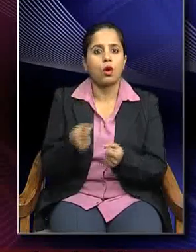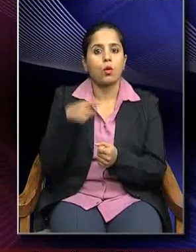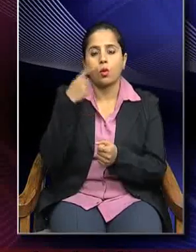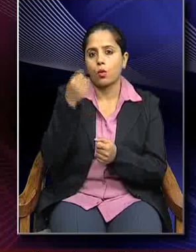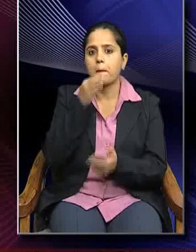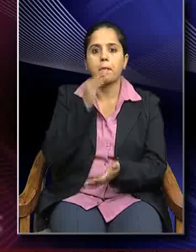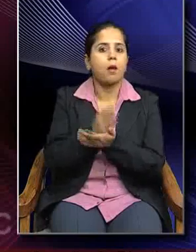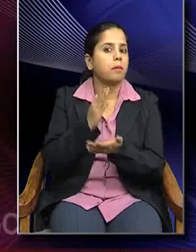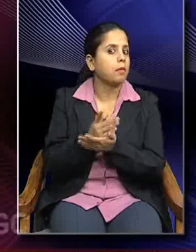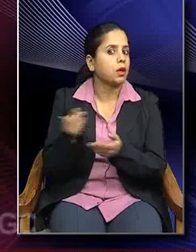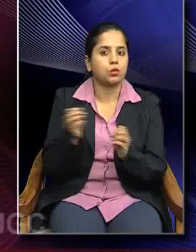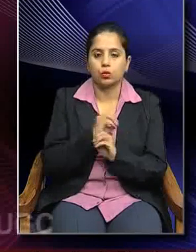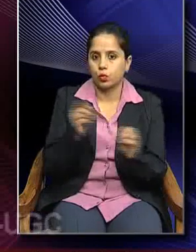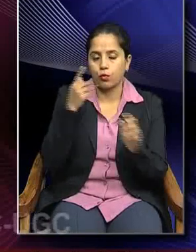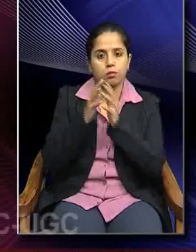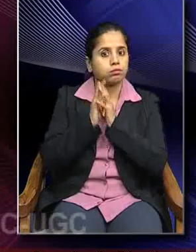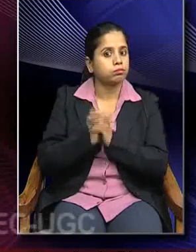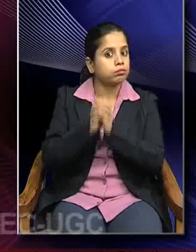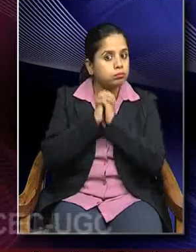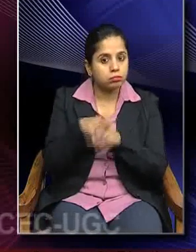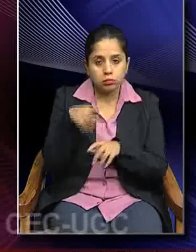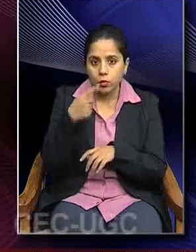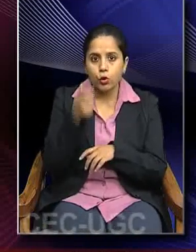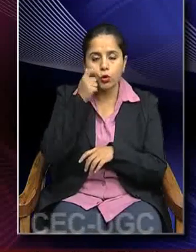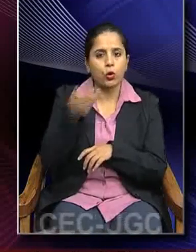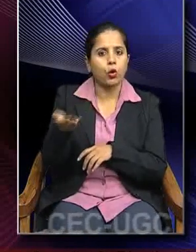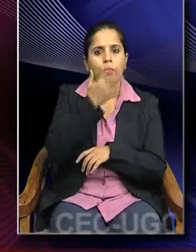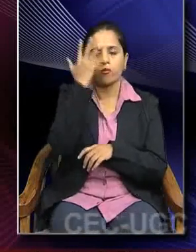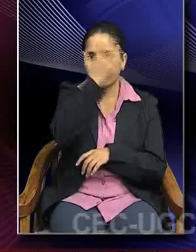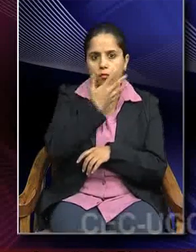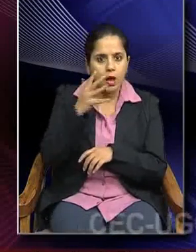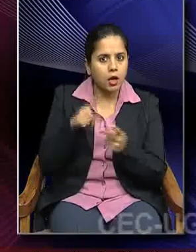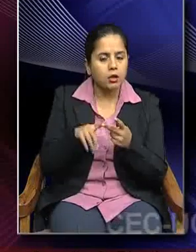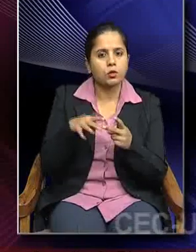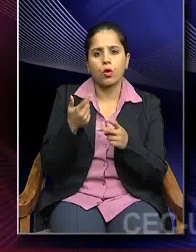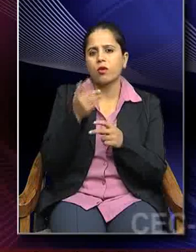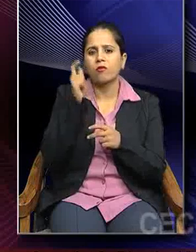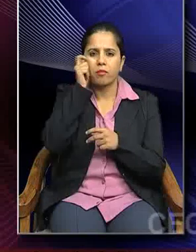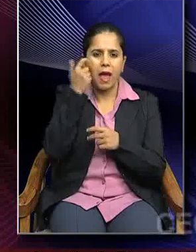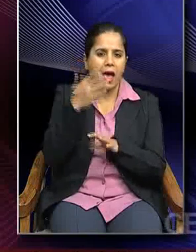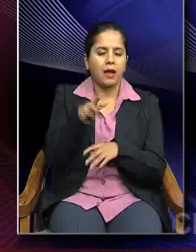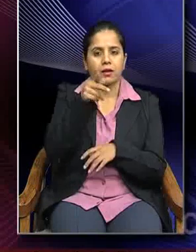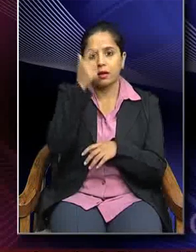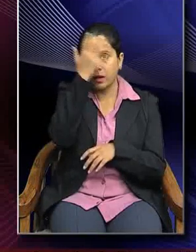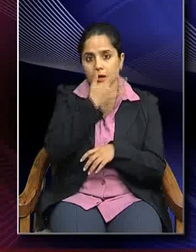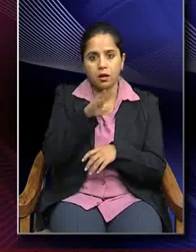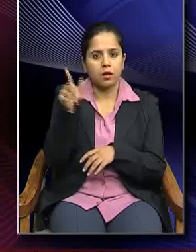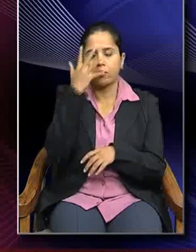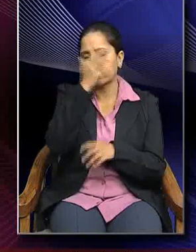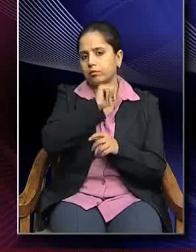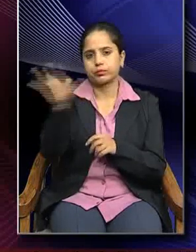permit worshipping of human face or worshipping in the form of human human face. They had defaced